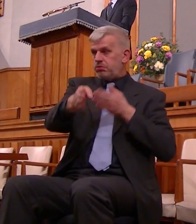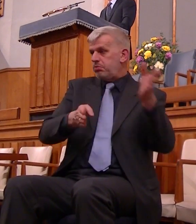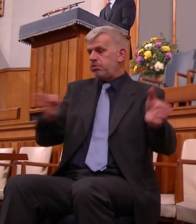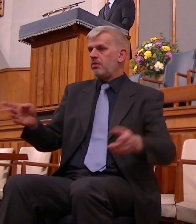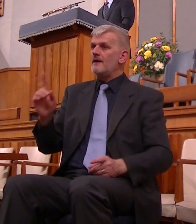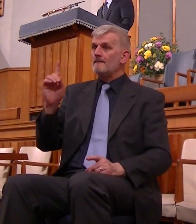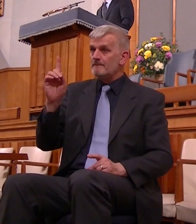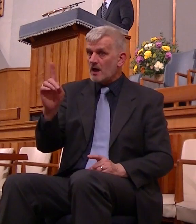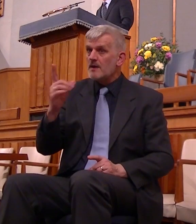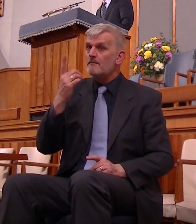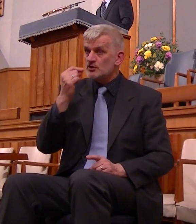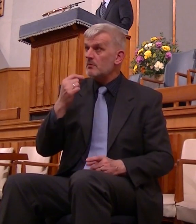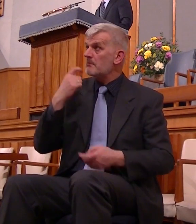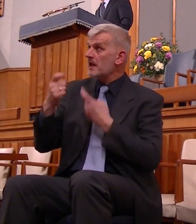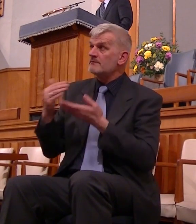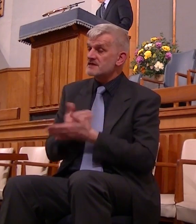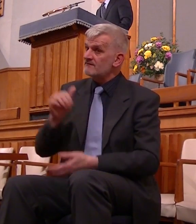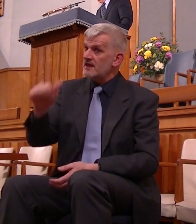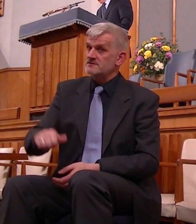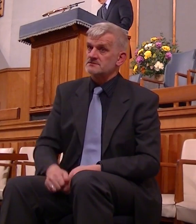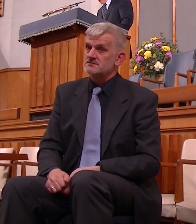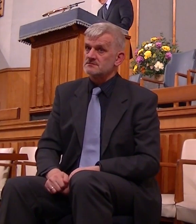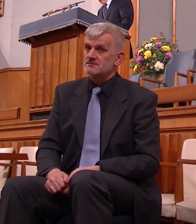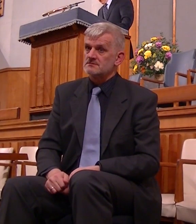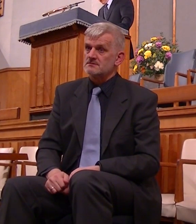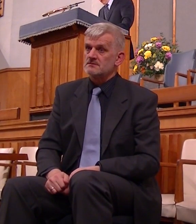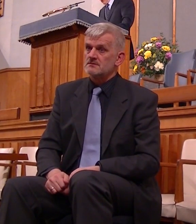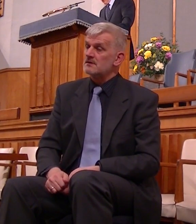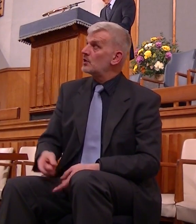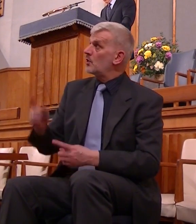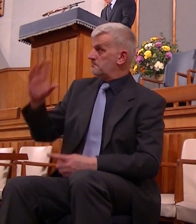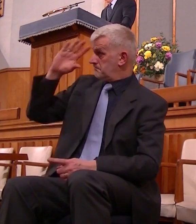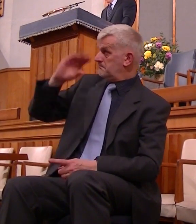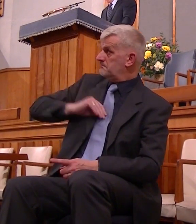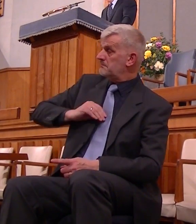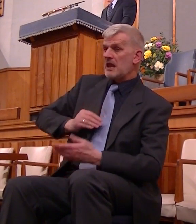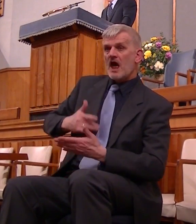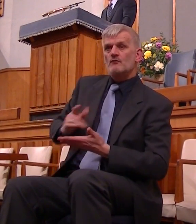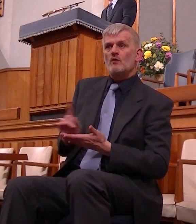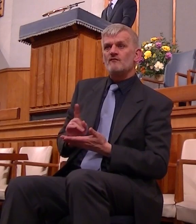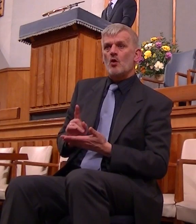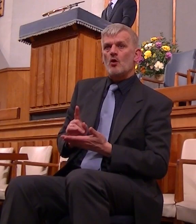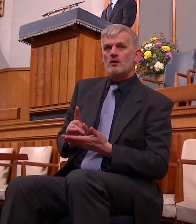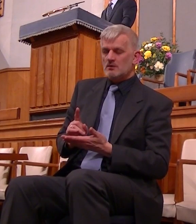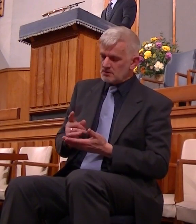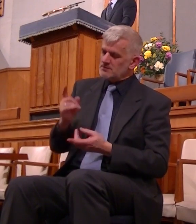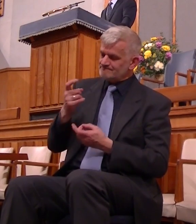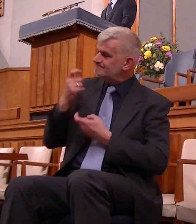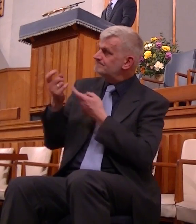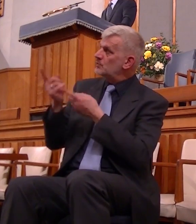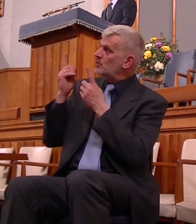deeper meaning of life and its ultimate purpose and we can return to him from rebellion